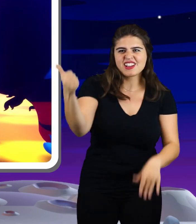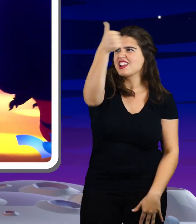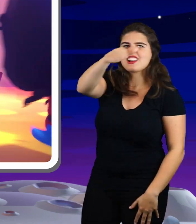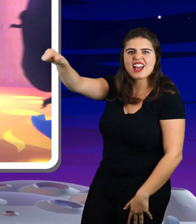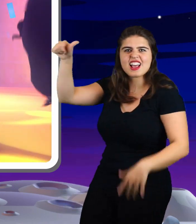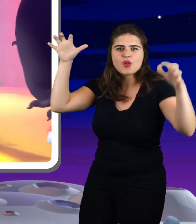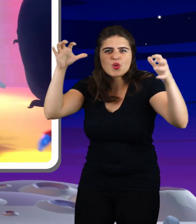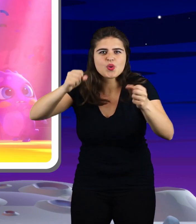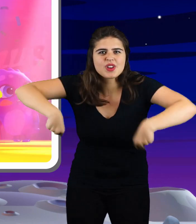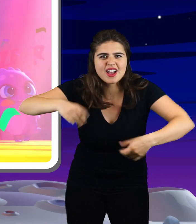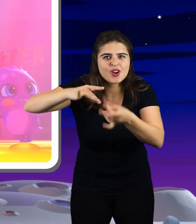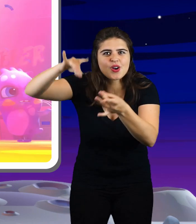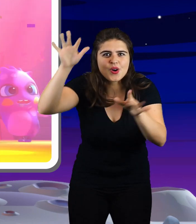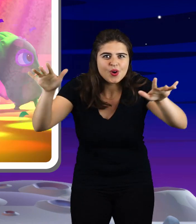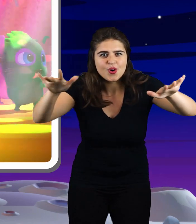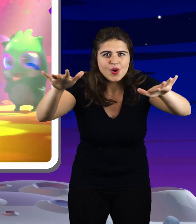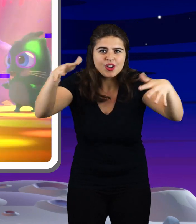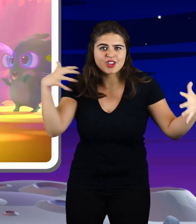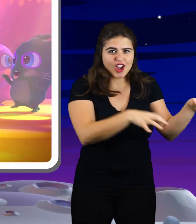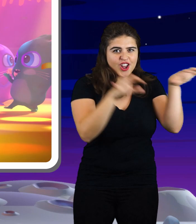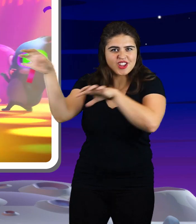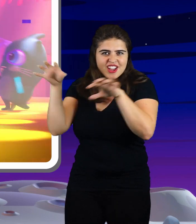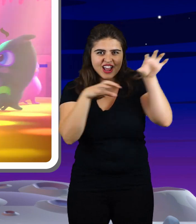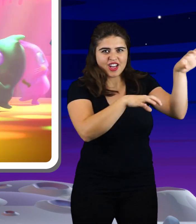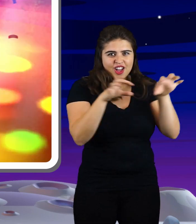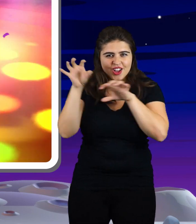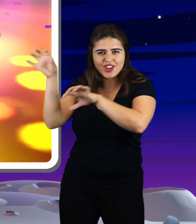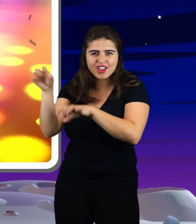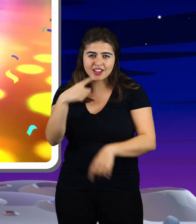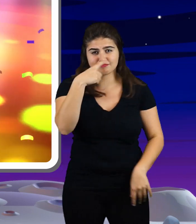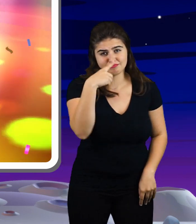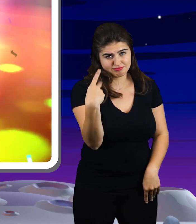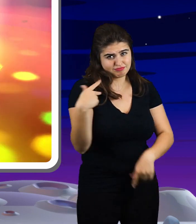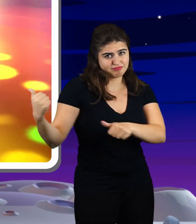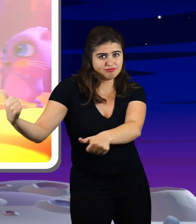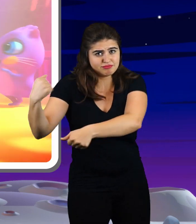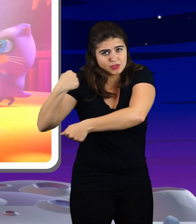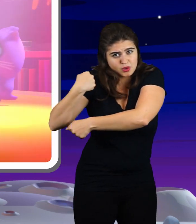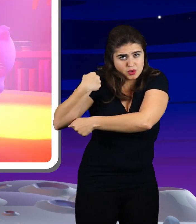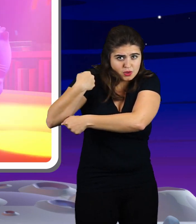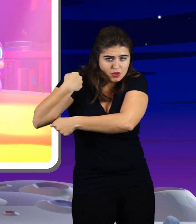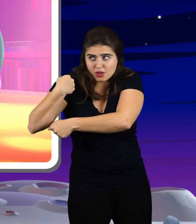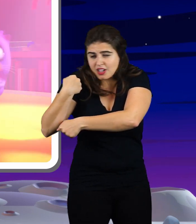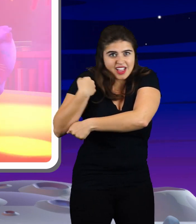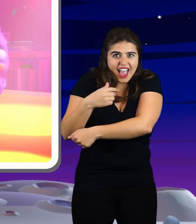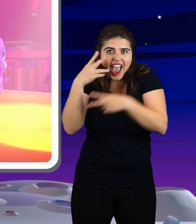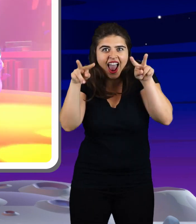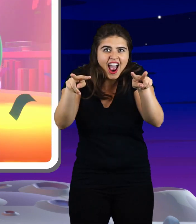would ever dare try Thriller, thriller night So let me hold you tight and share a